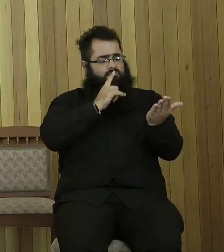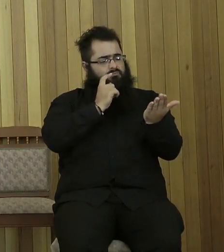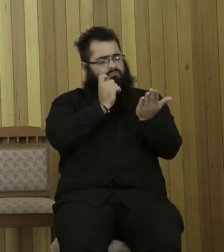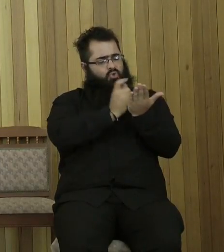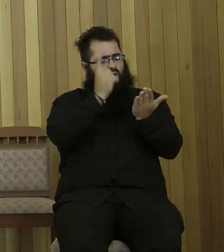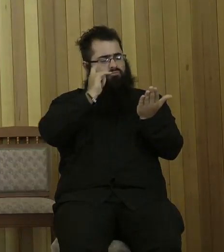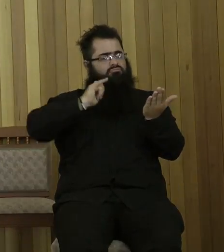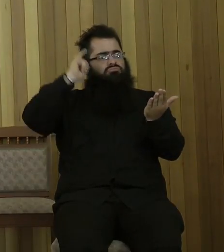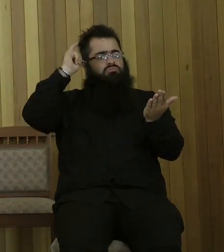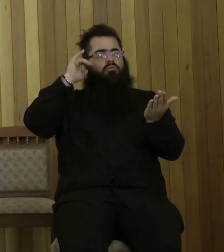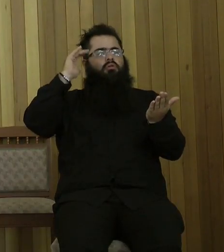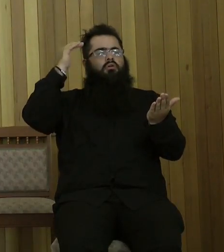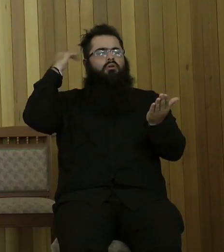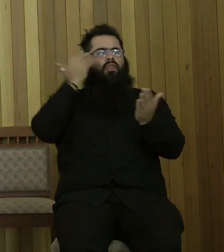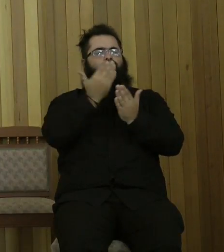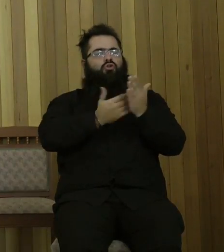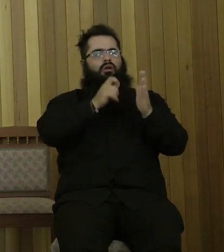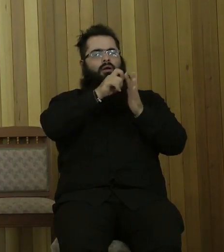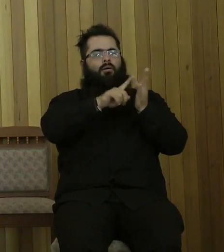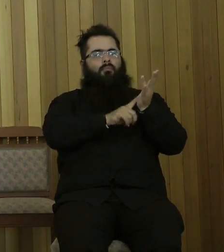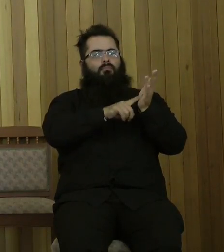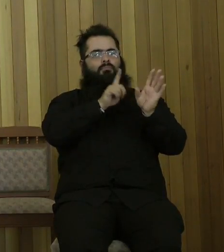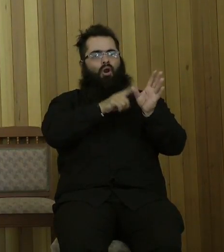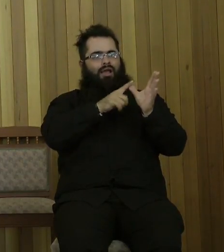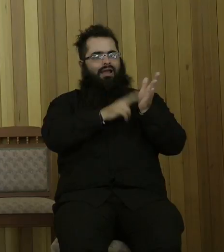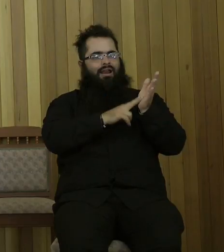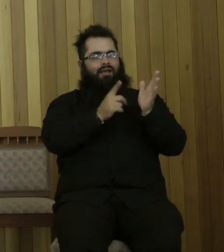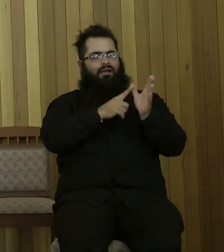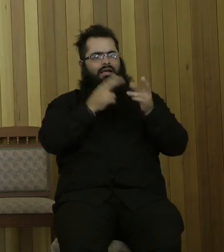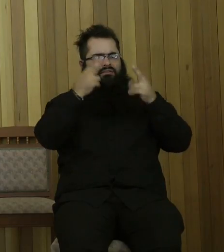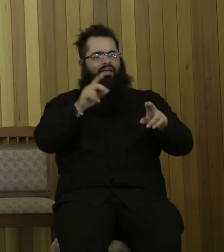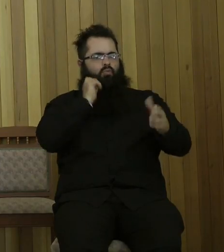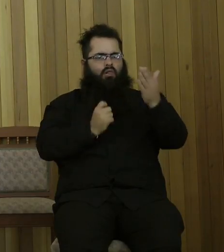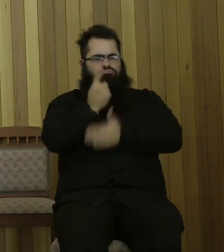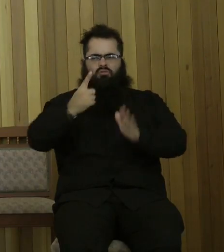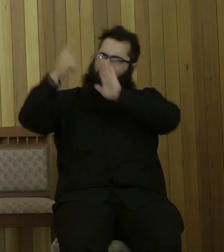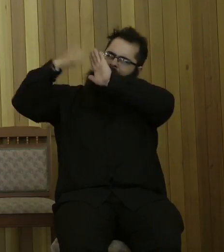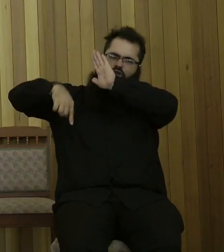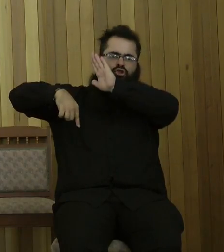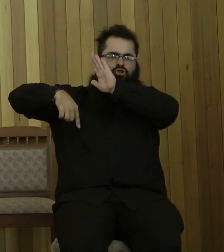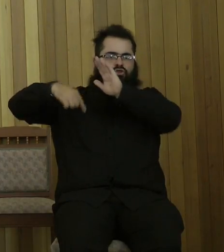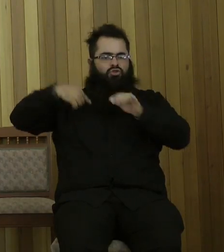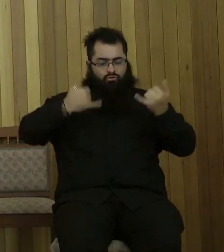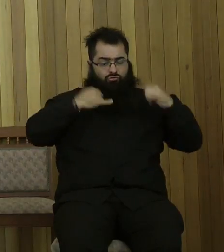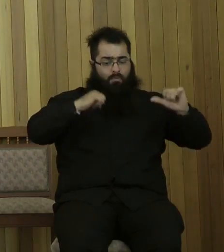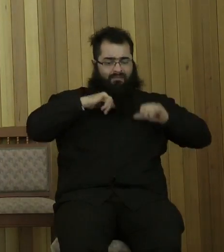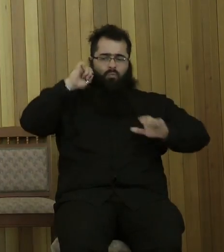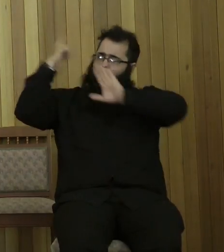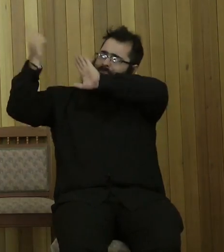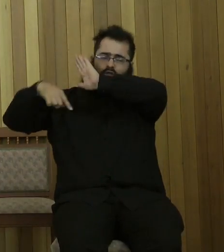Pollyanna, death comes unexpectedly, a God that wants to punish if you don't do things right. Totally amazing what's out